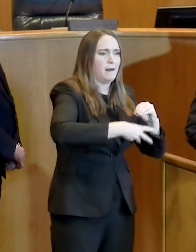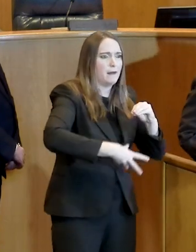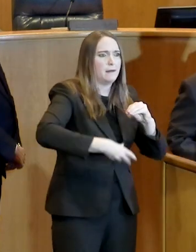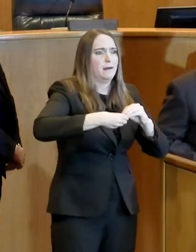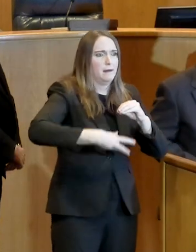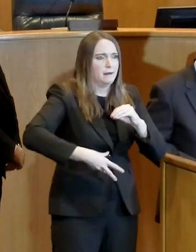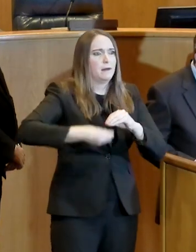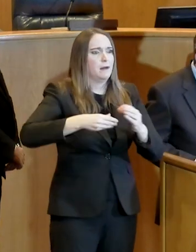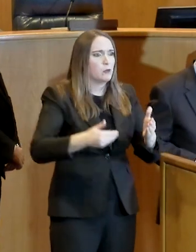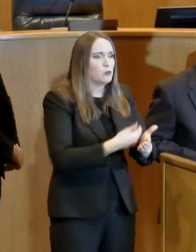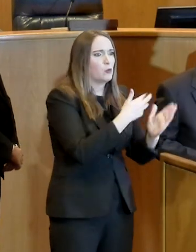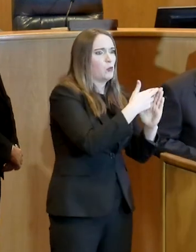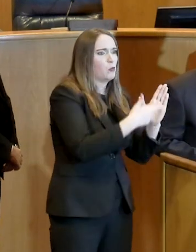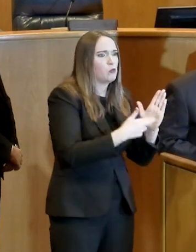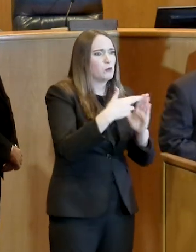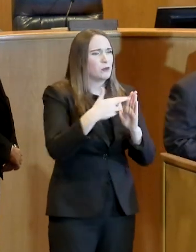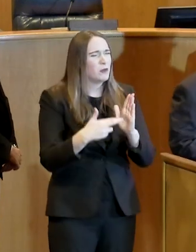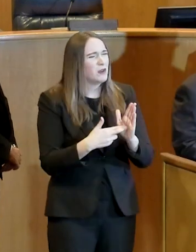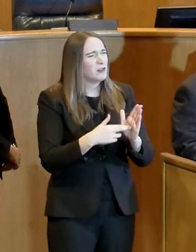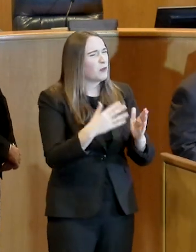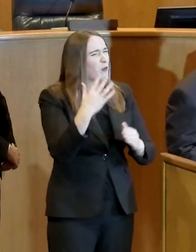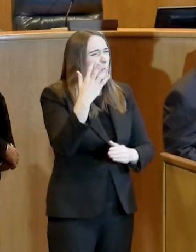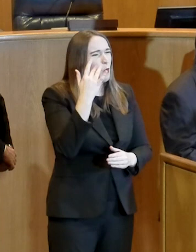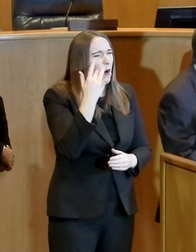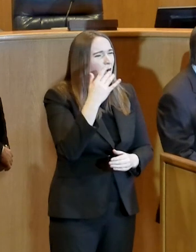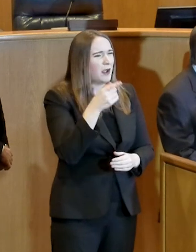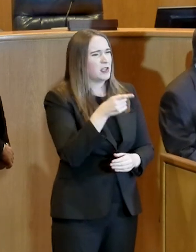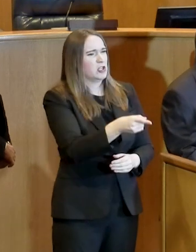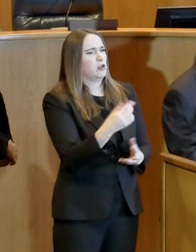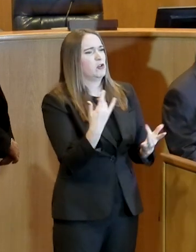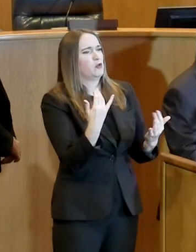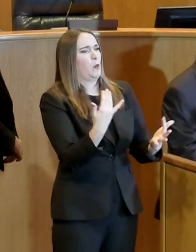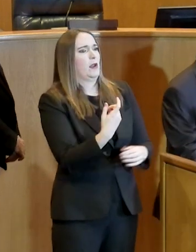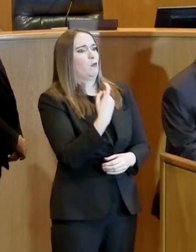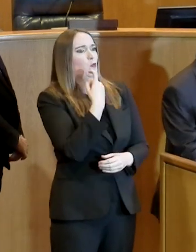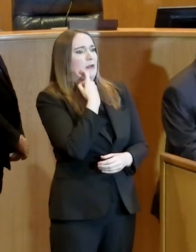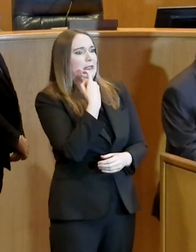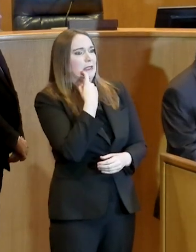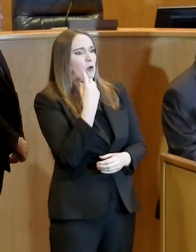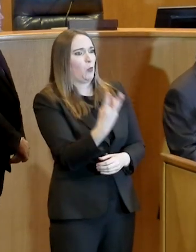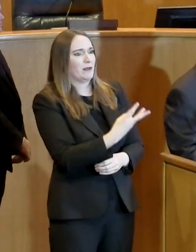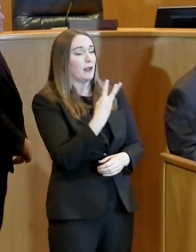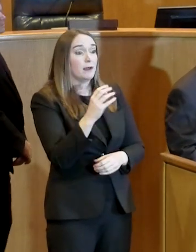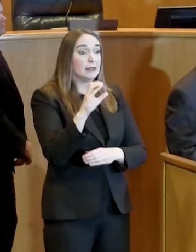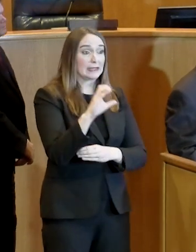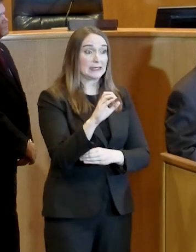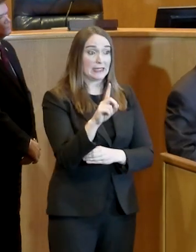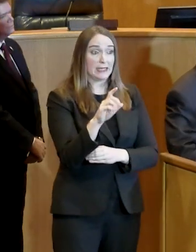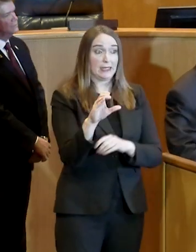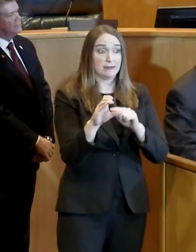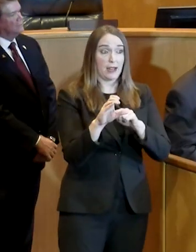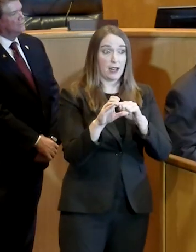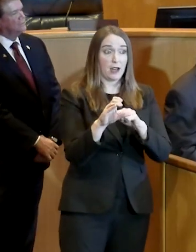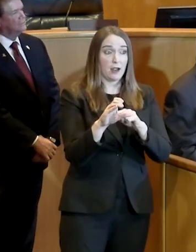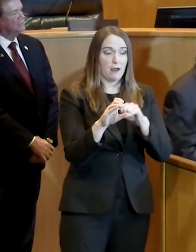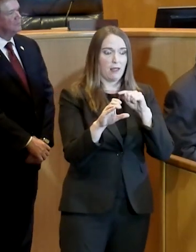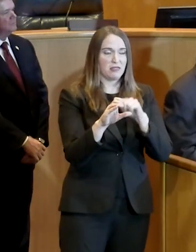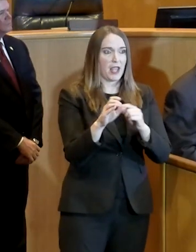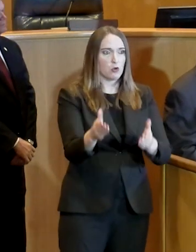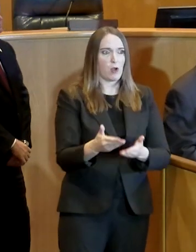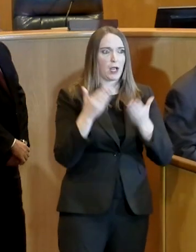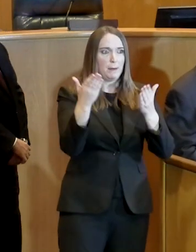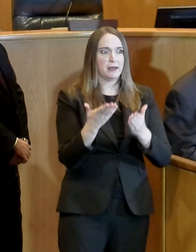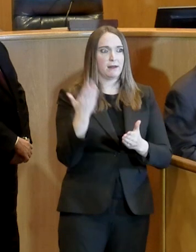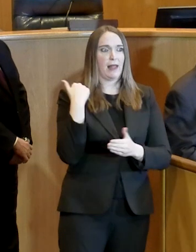could you talk a little bit about why we waited until Wednesday to do something the CDC recommended on Sunday, and what would have been more for me to